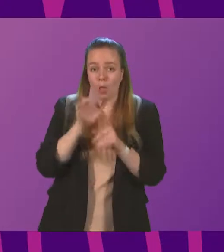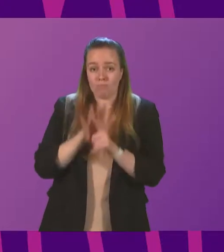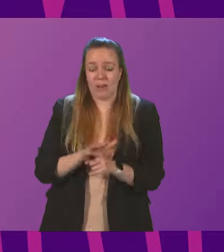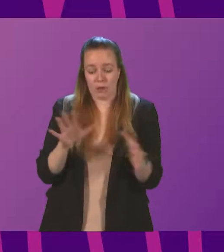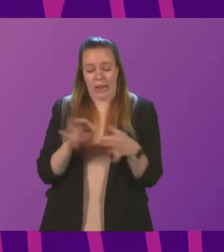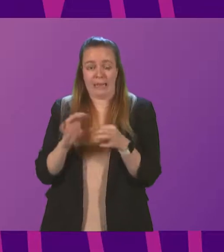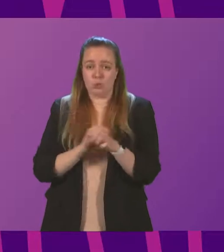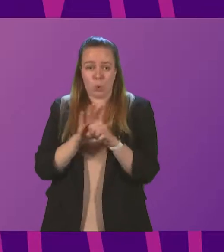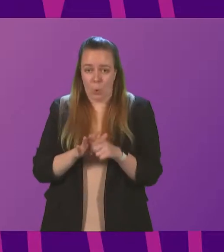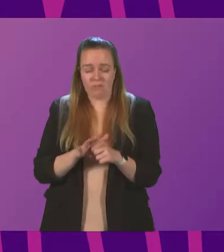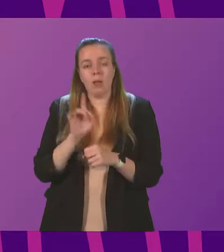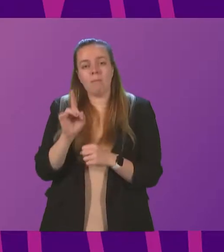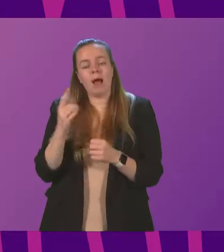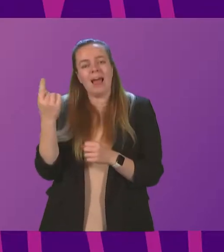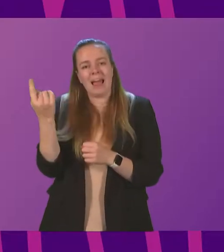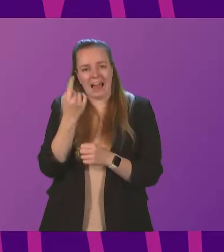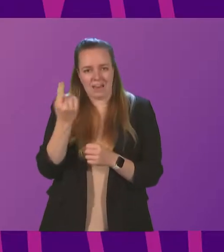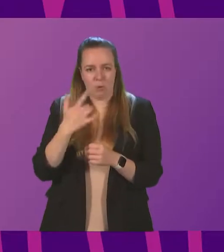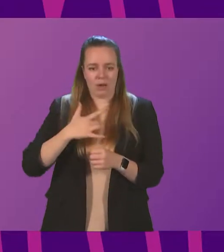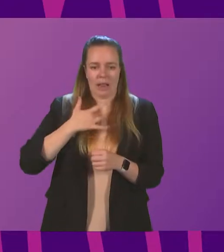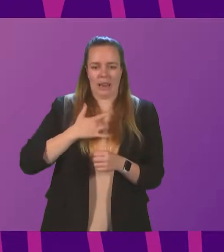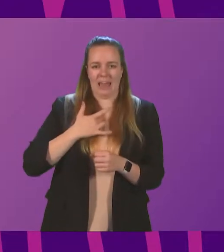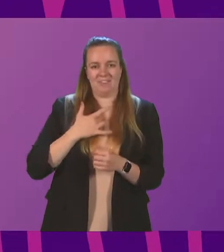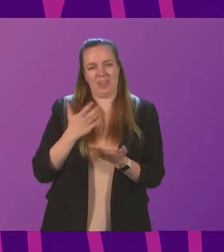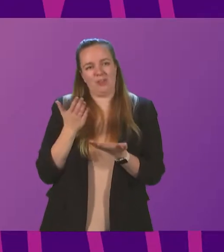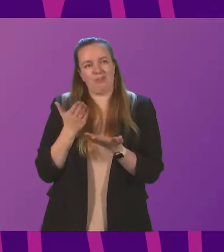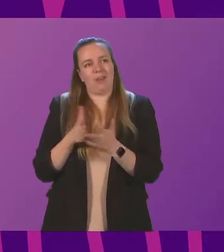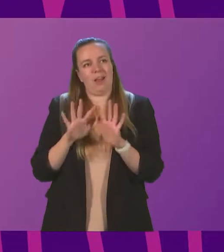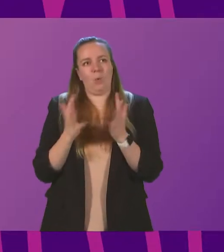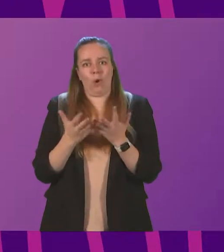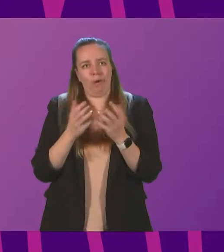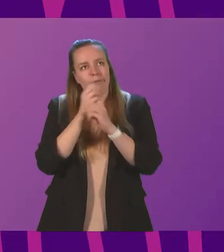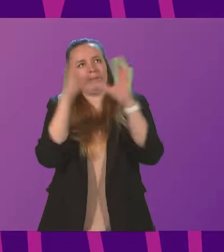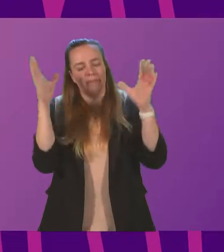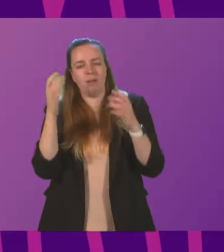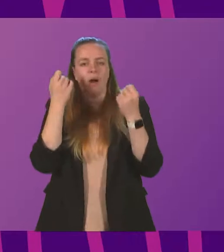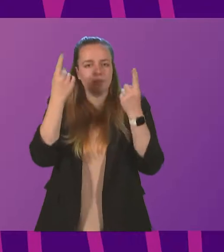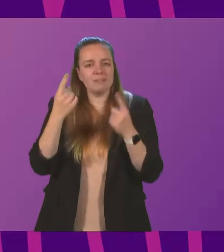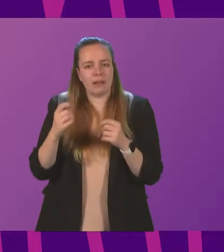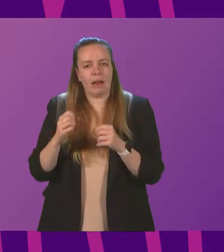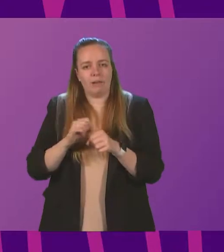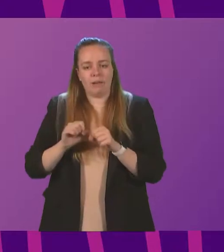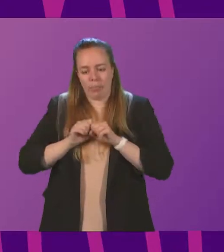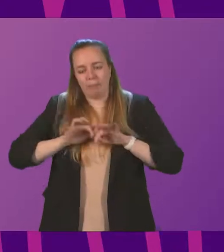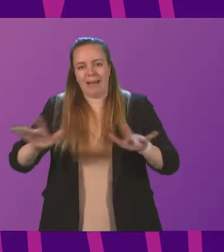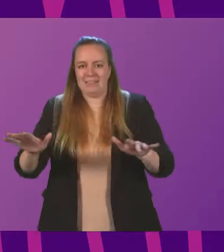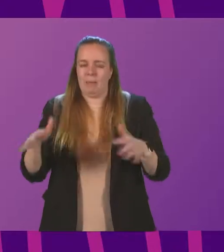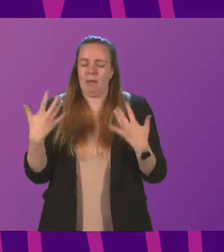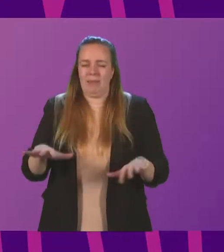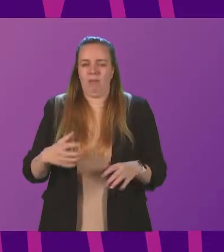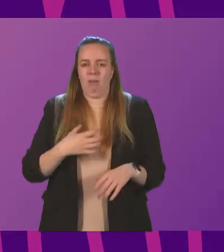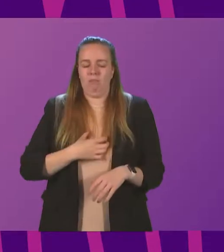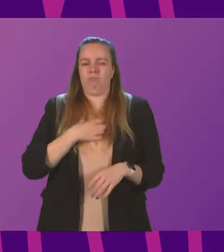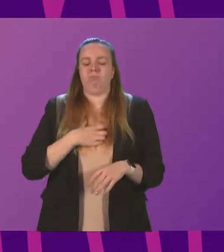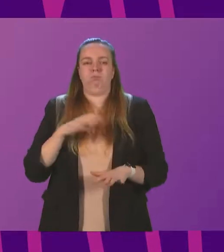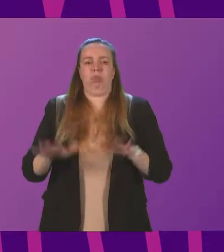to COVID, but, of course, anybody that lives in the real world would understand, of course, that the pandemic has caused the biggest shock to our